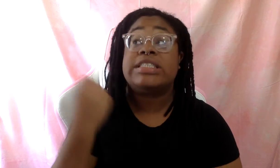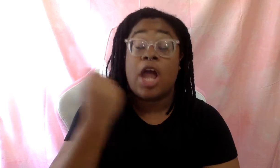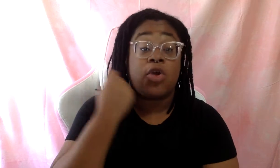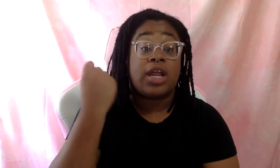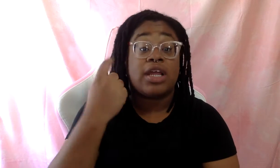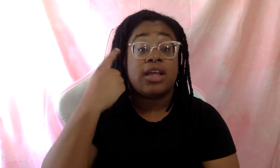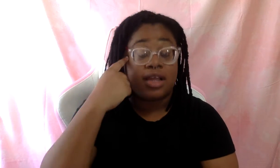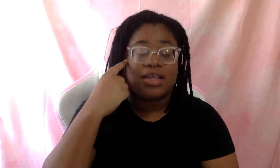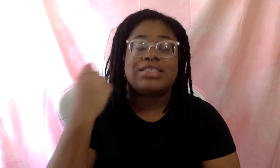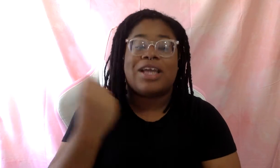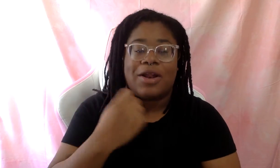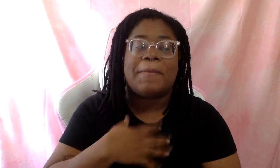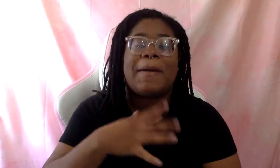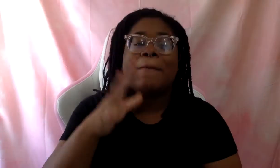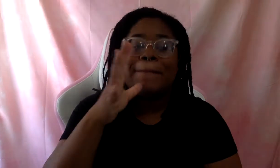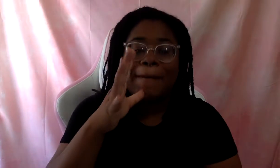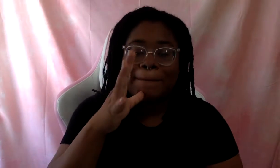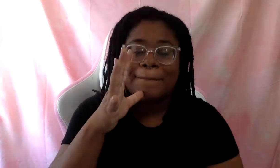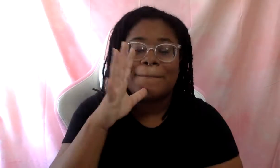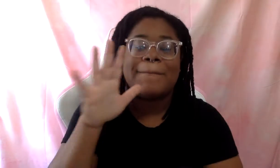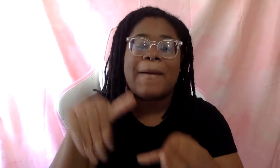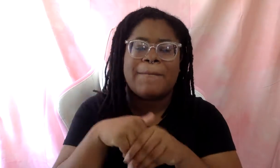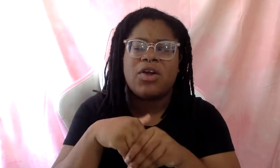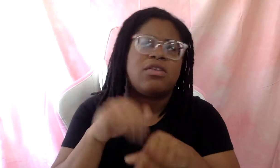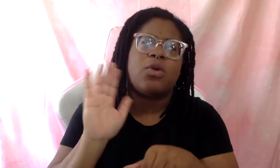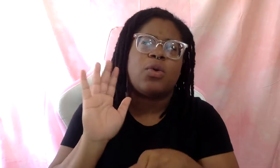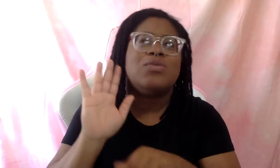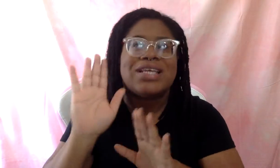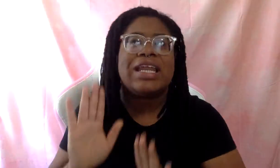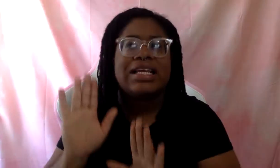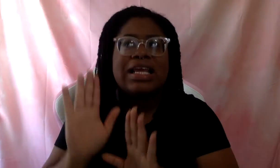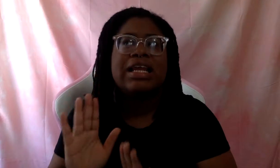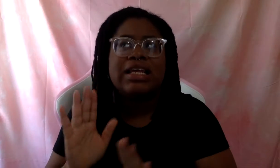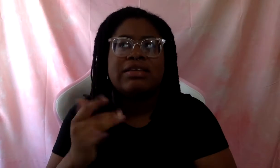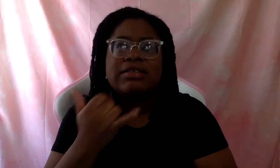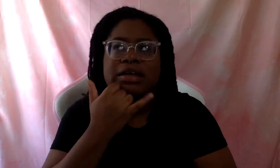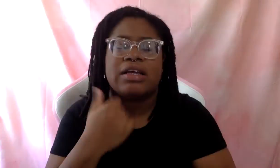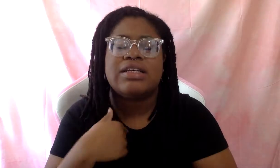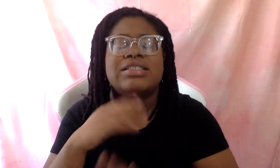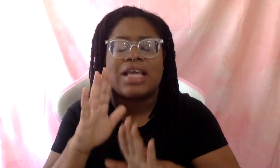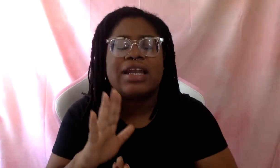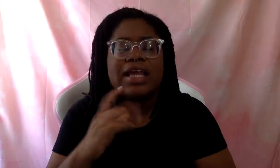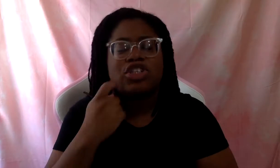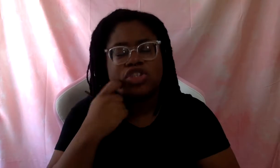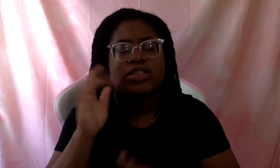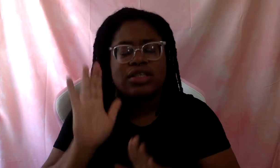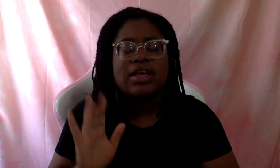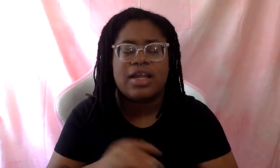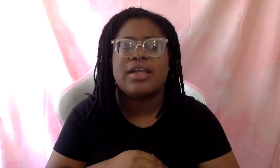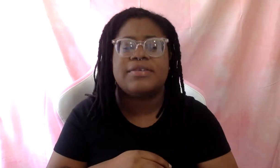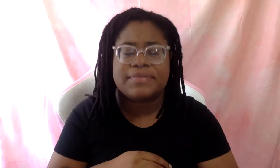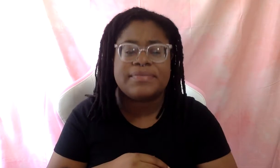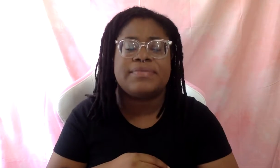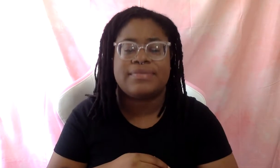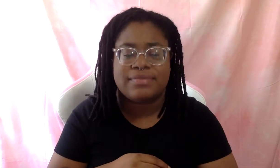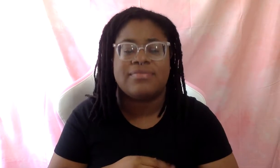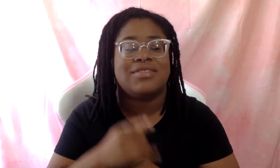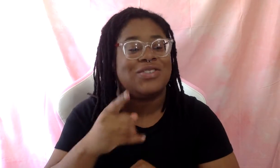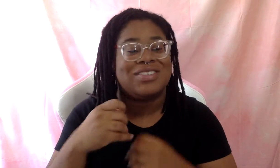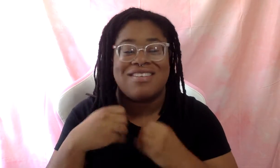My mom got married on, nope. It was Sunday. Sorry. It was this past Sunday. Uh, there were a lot of inappropriate